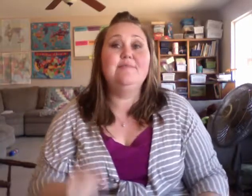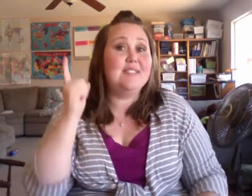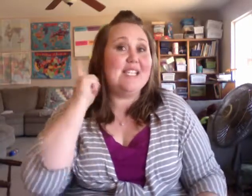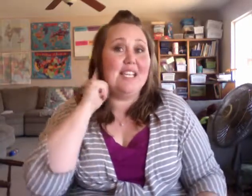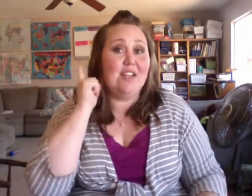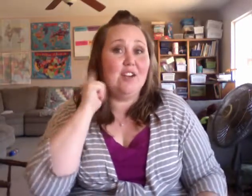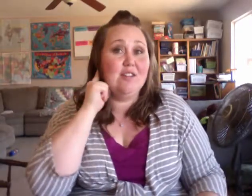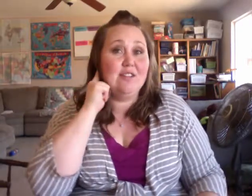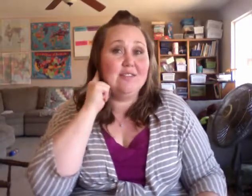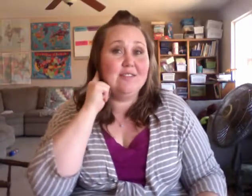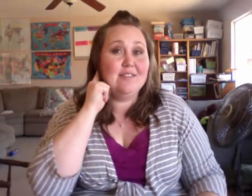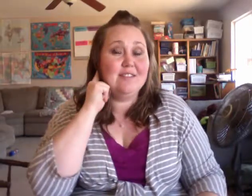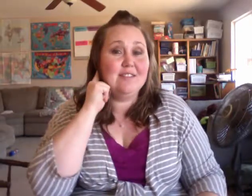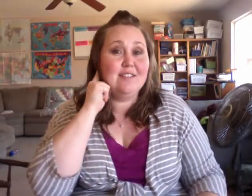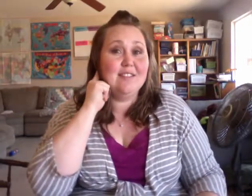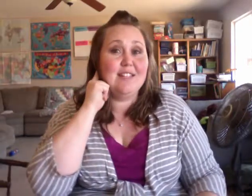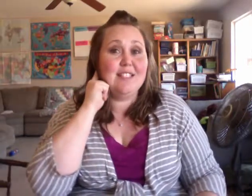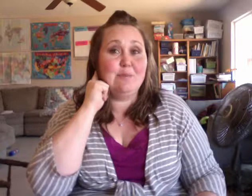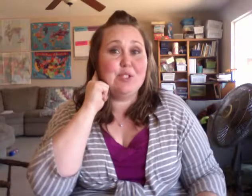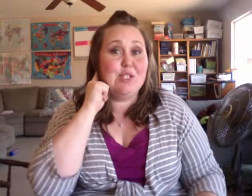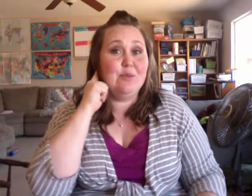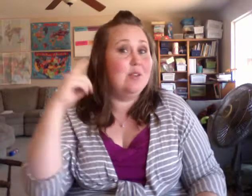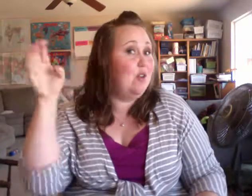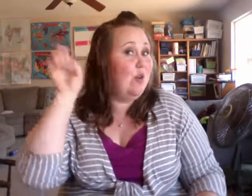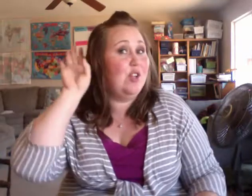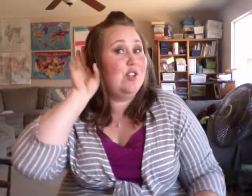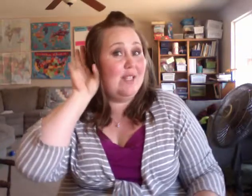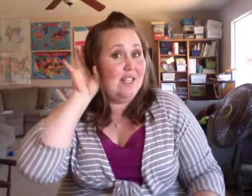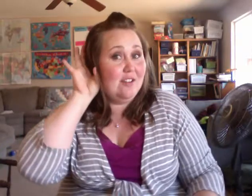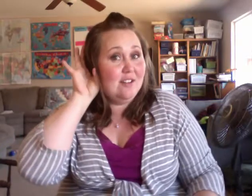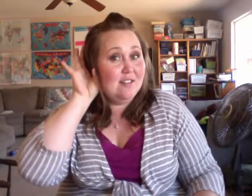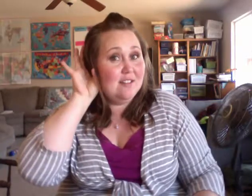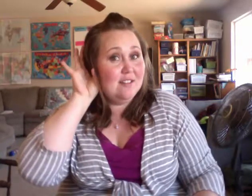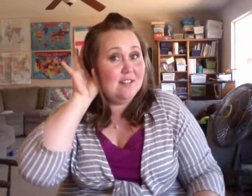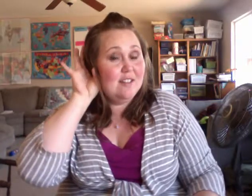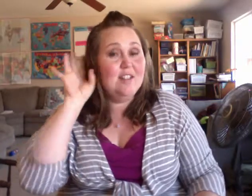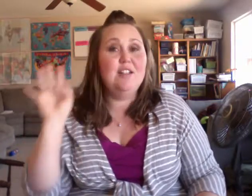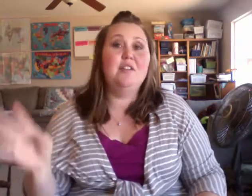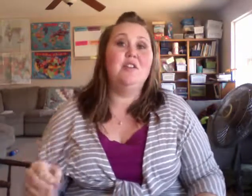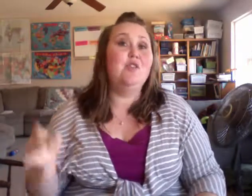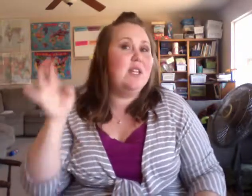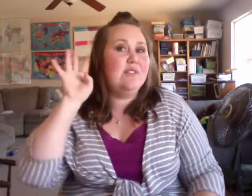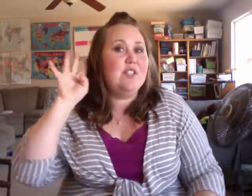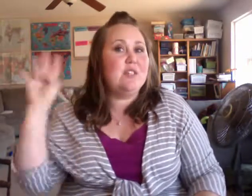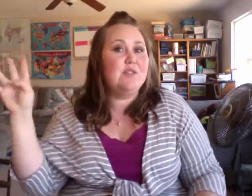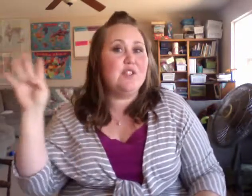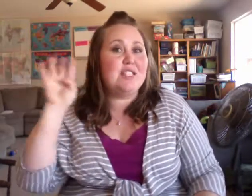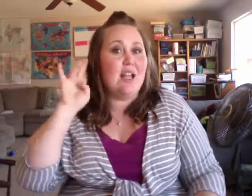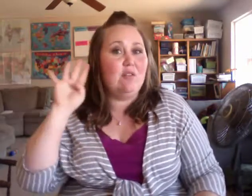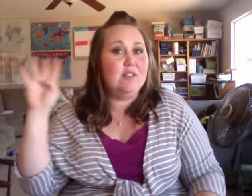To hear is number two. Or you could do hear. You could even do this for sound.